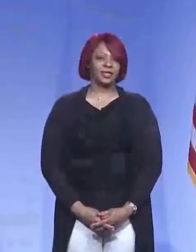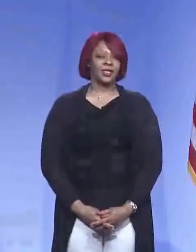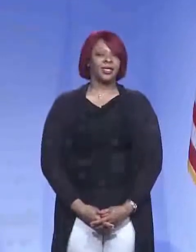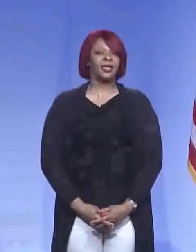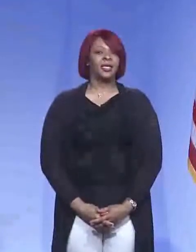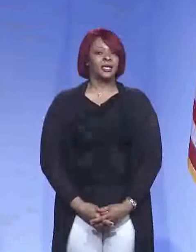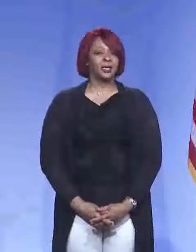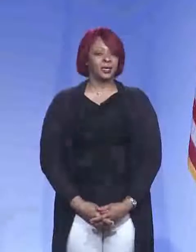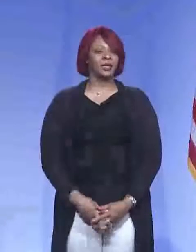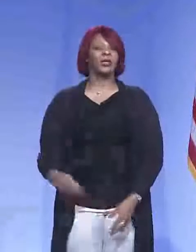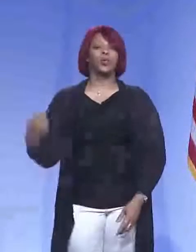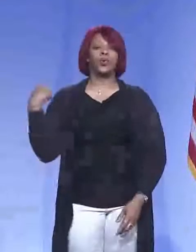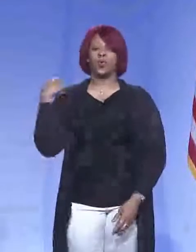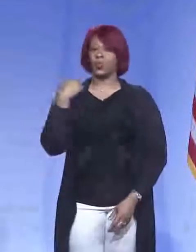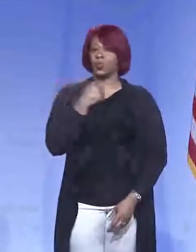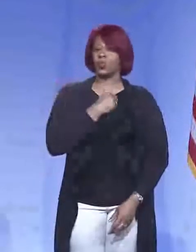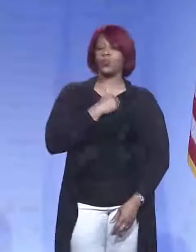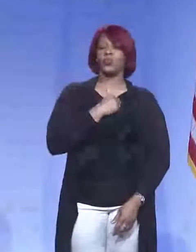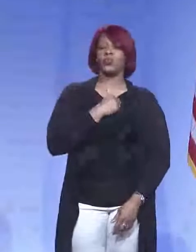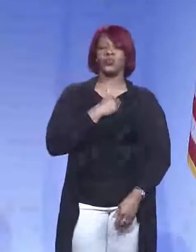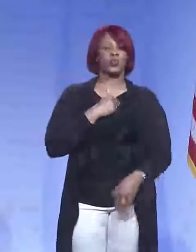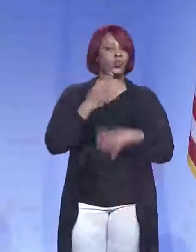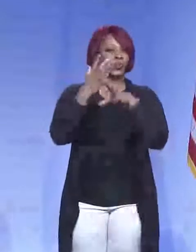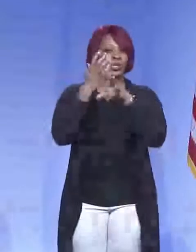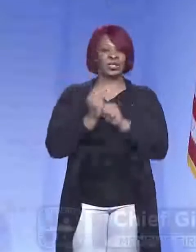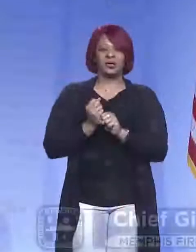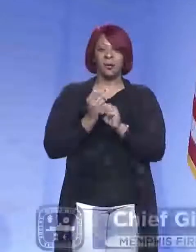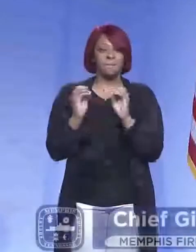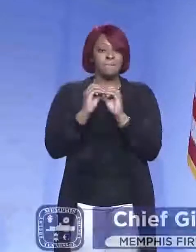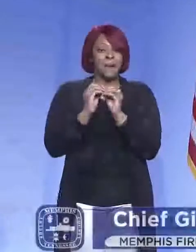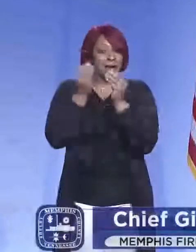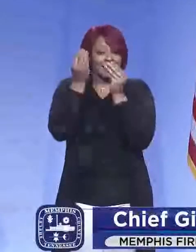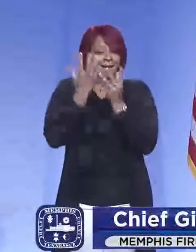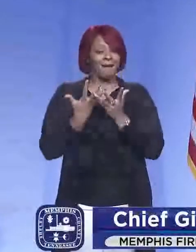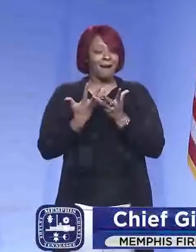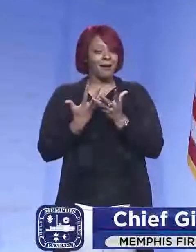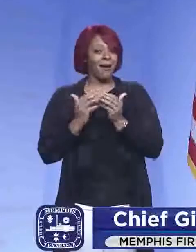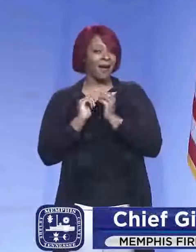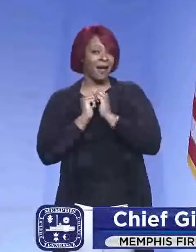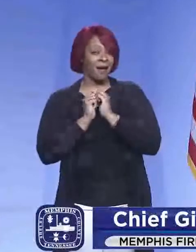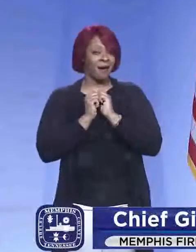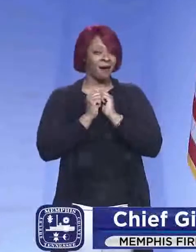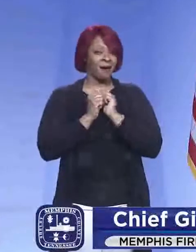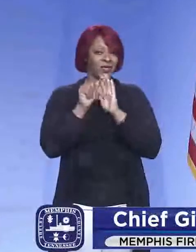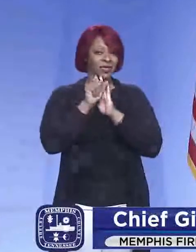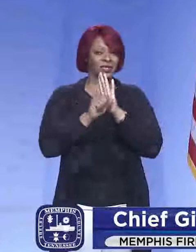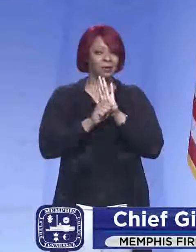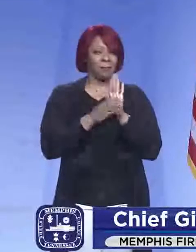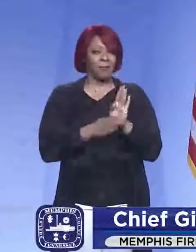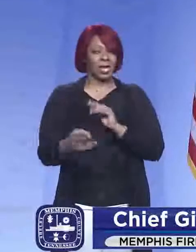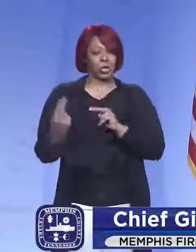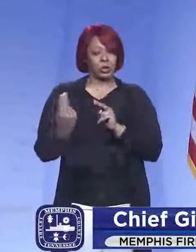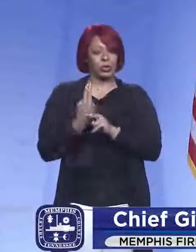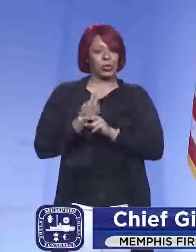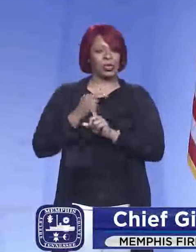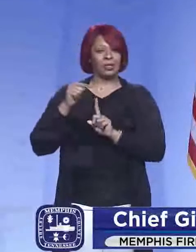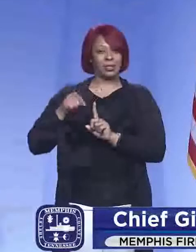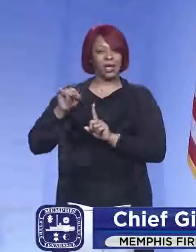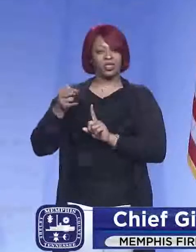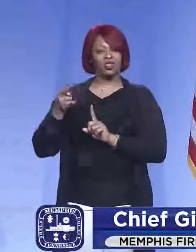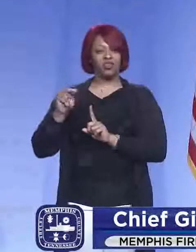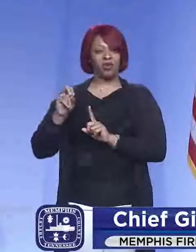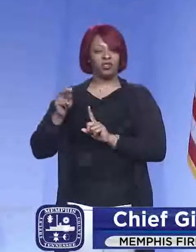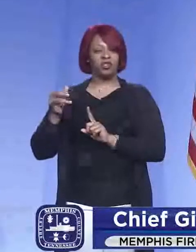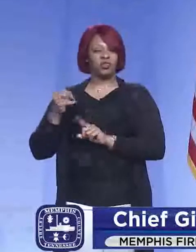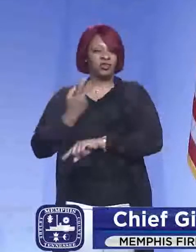Yes, we, um, we haven't really, uh, received any additional guidance on how, uh, the state intends for us to, uh, administer the Johnson